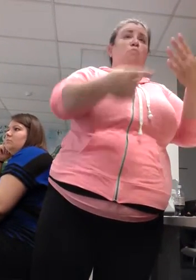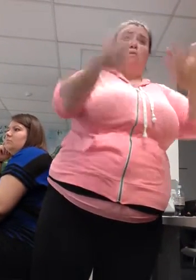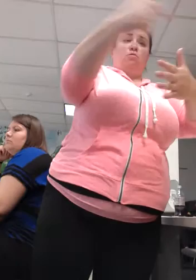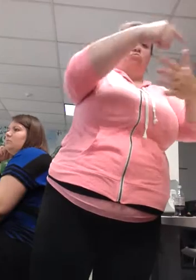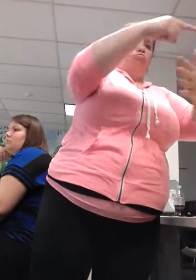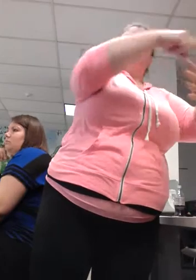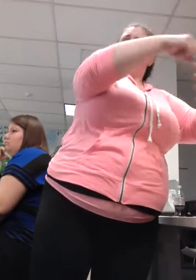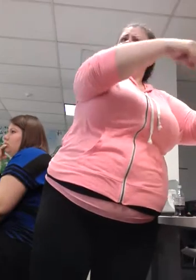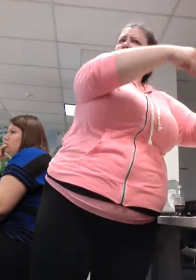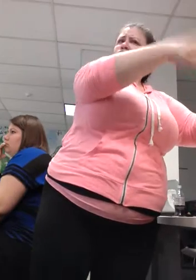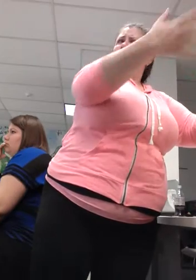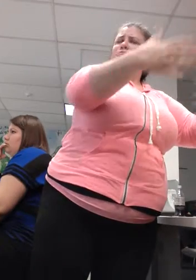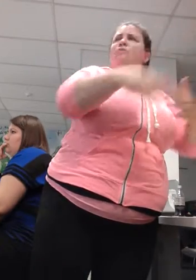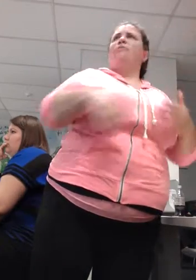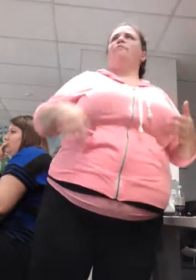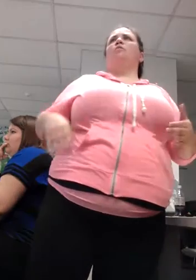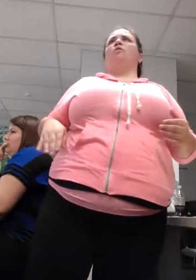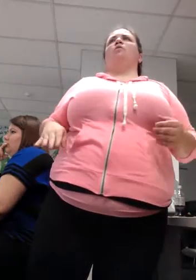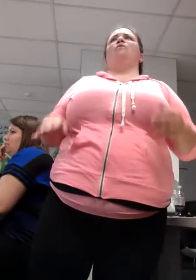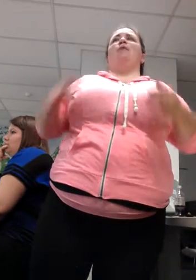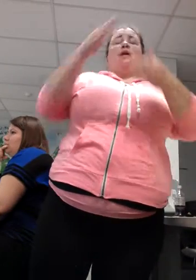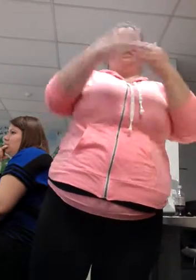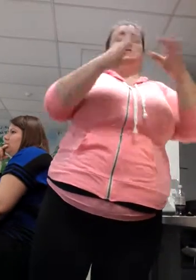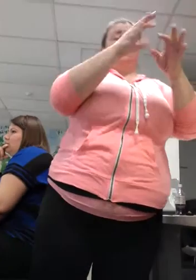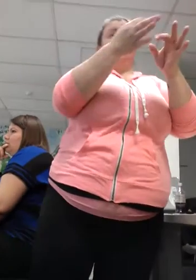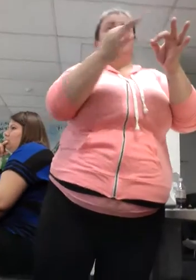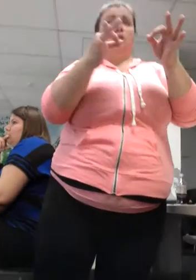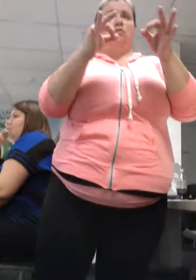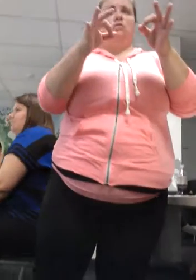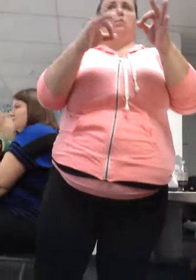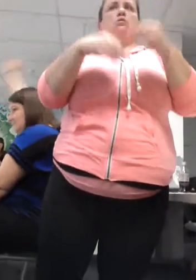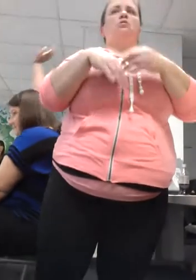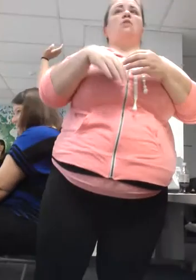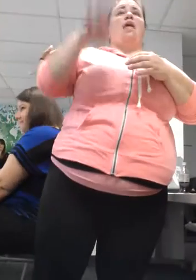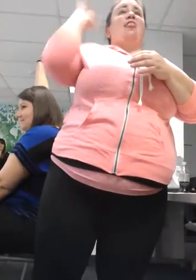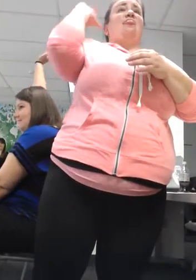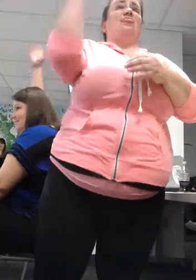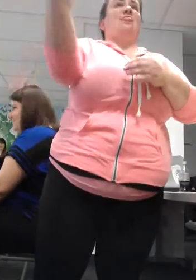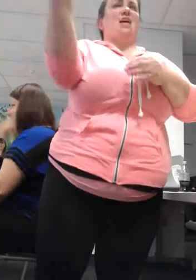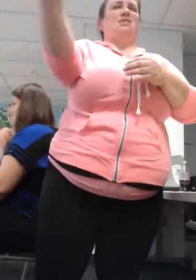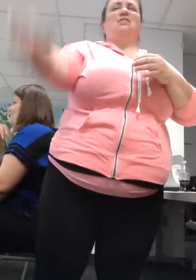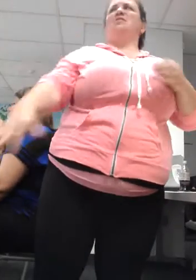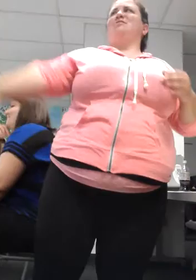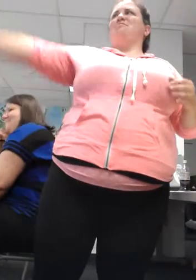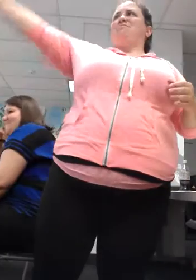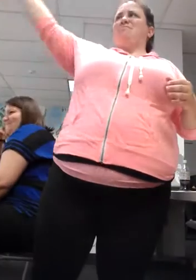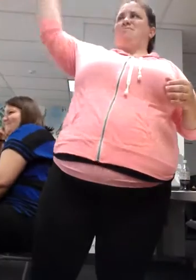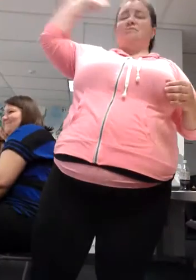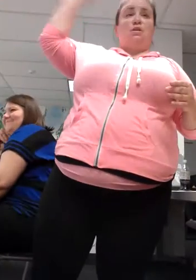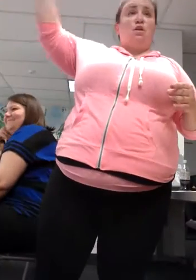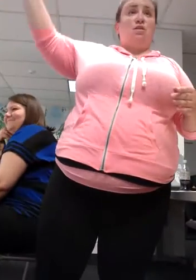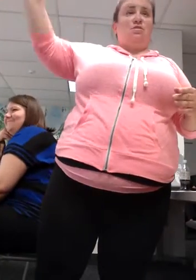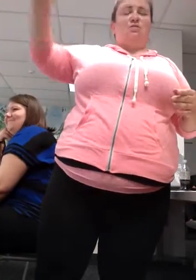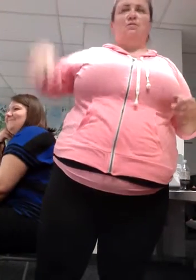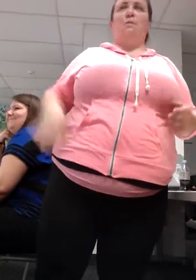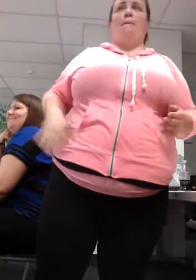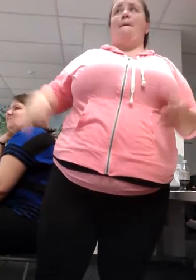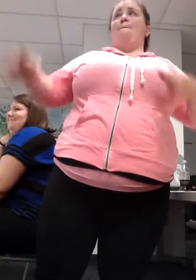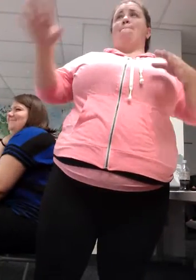sentence with a prepositional phrase, that? How many of makes me crazy?